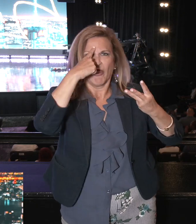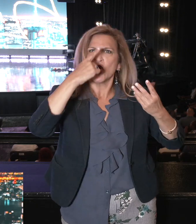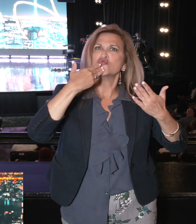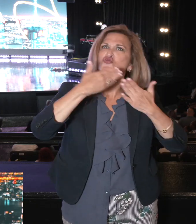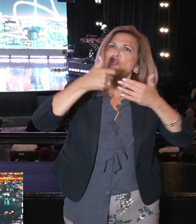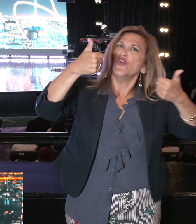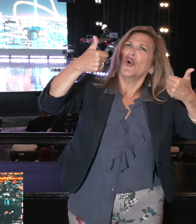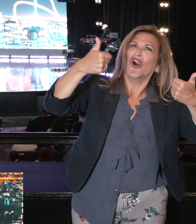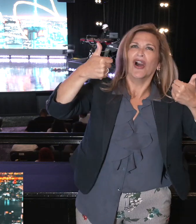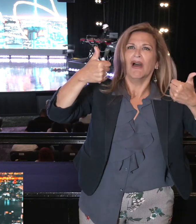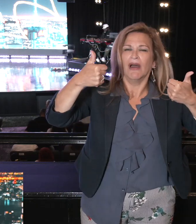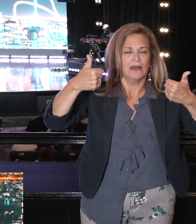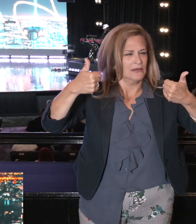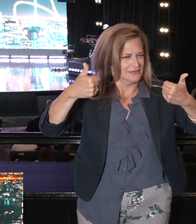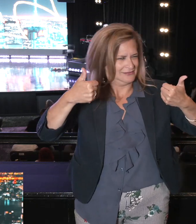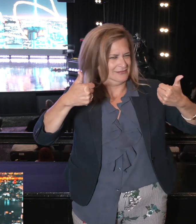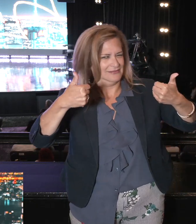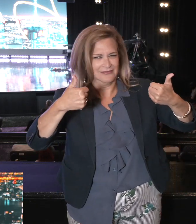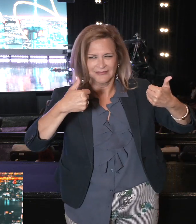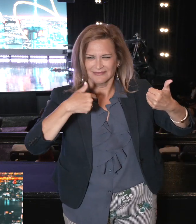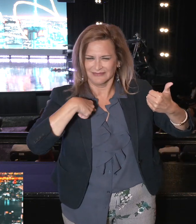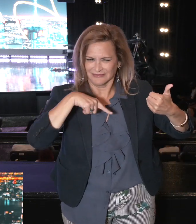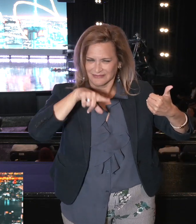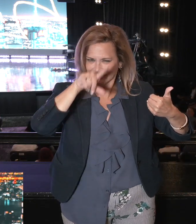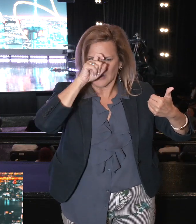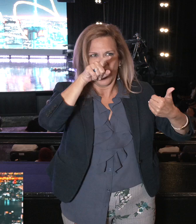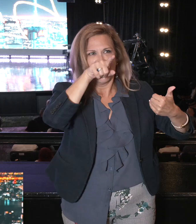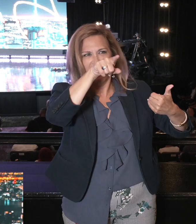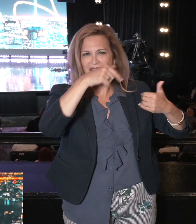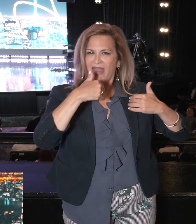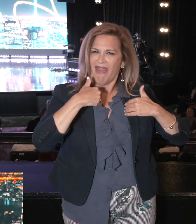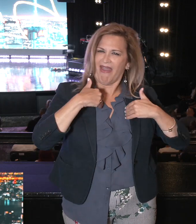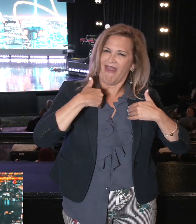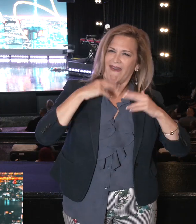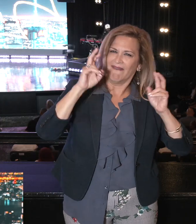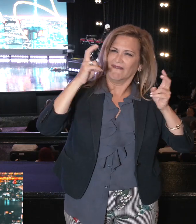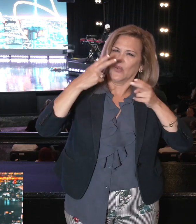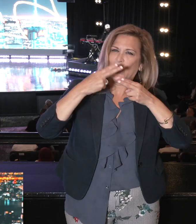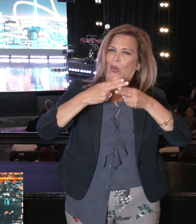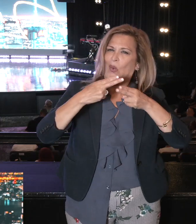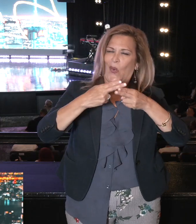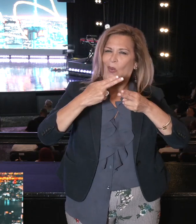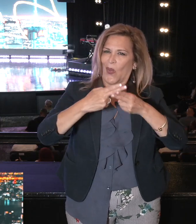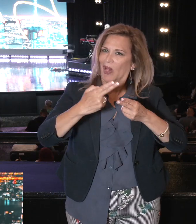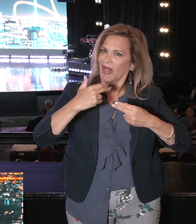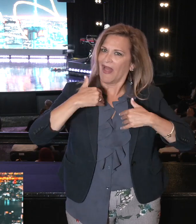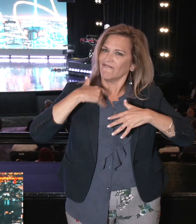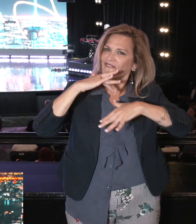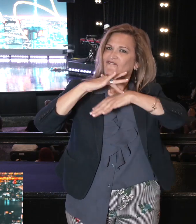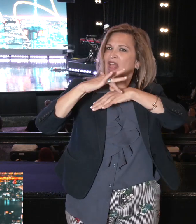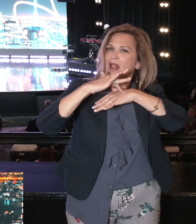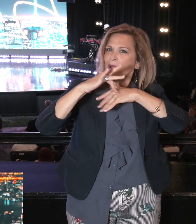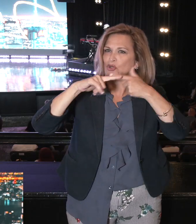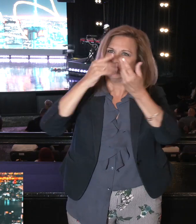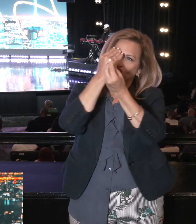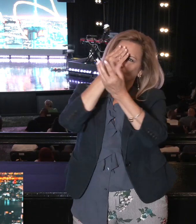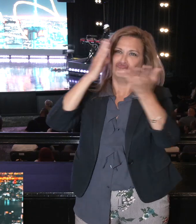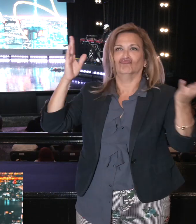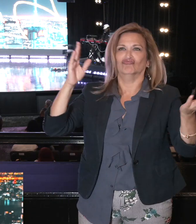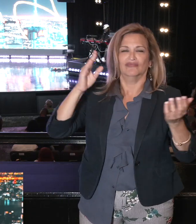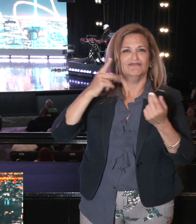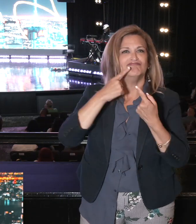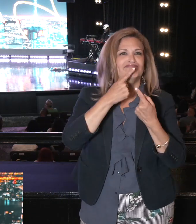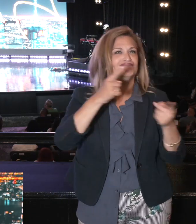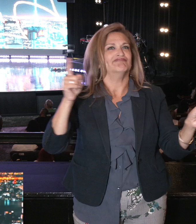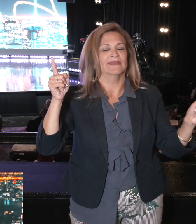say what they're saying. Because they got a platform. On the news. And all of that. media. in the public. Okay. The spirit doesn't back down.